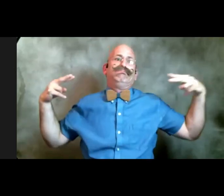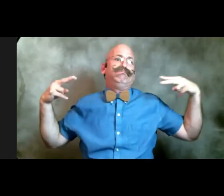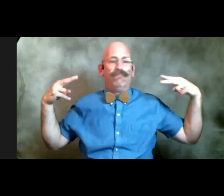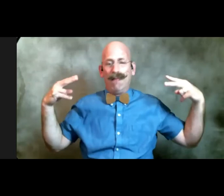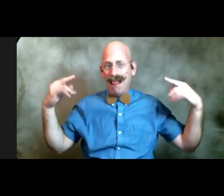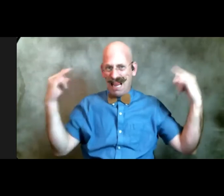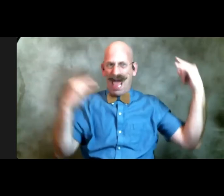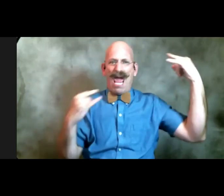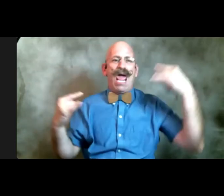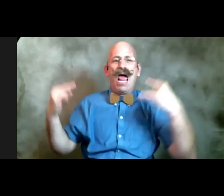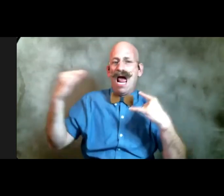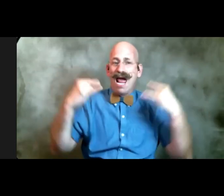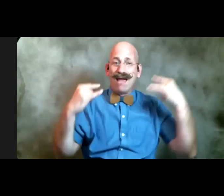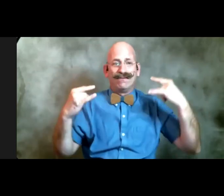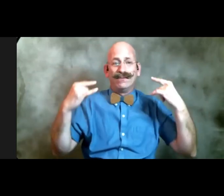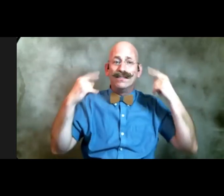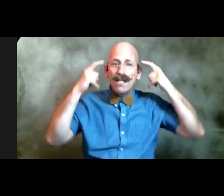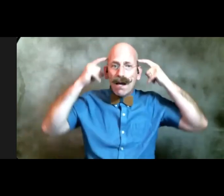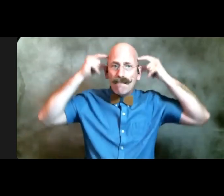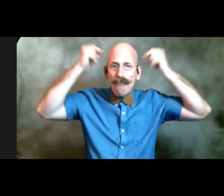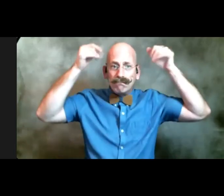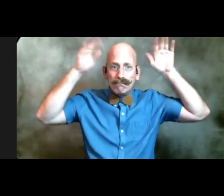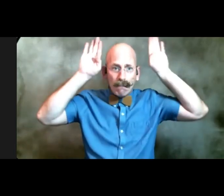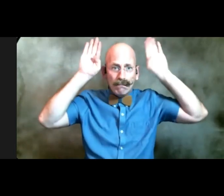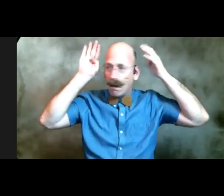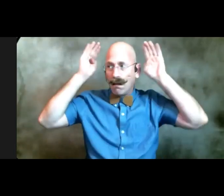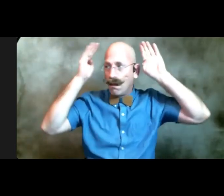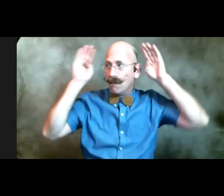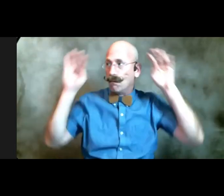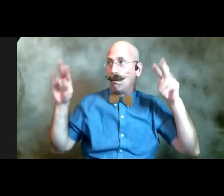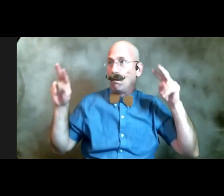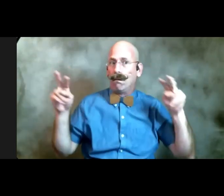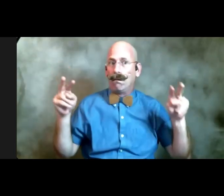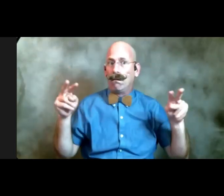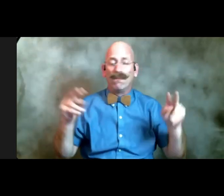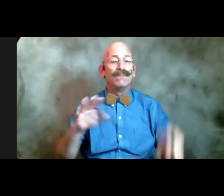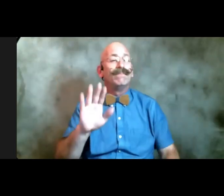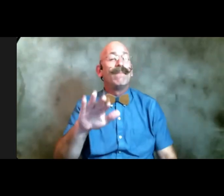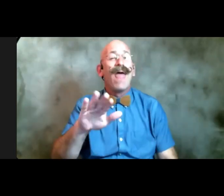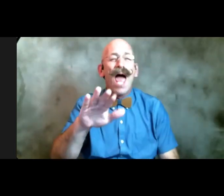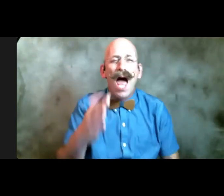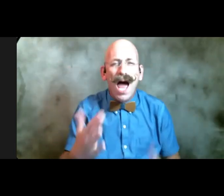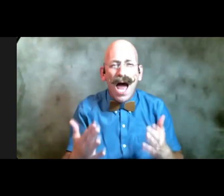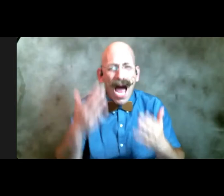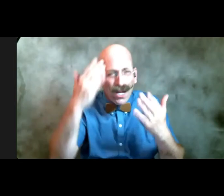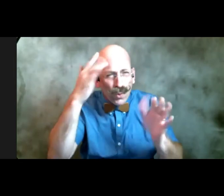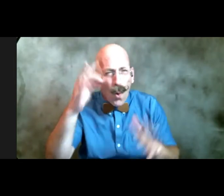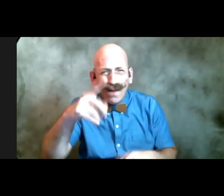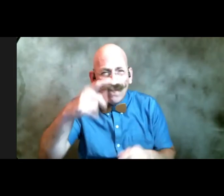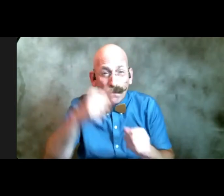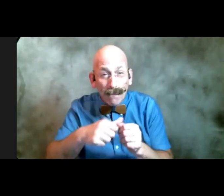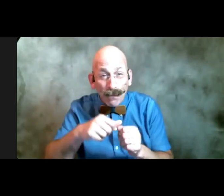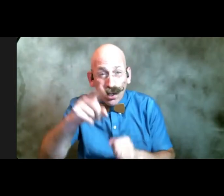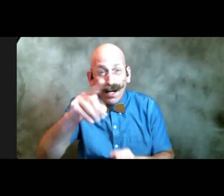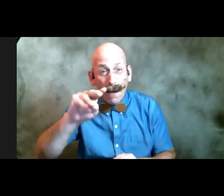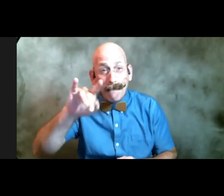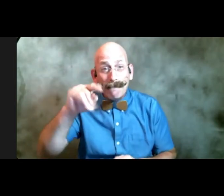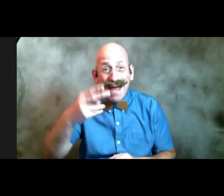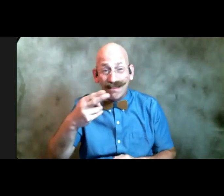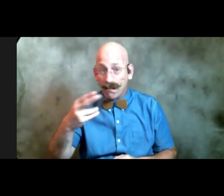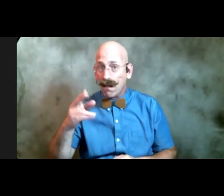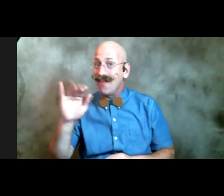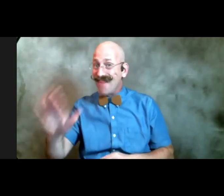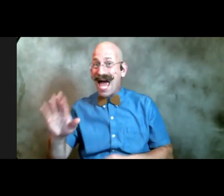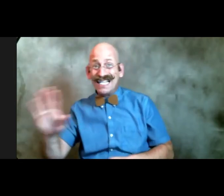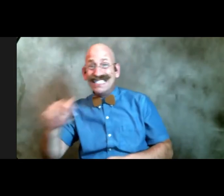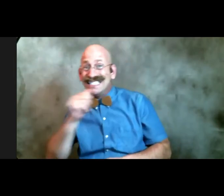donkey ears and if you don't remember the myth the secret he was telling